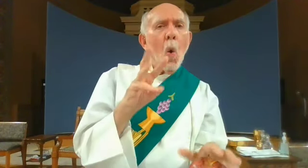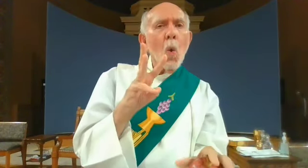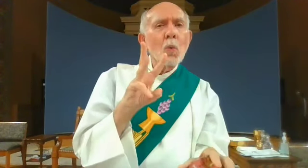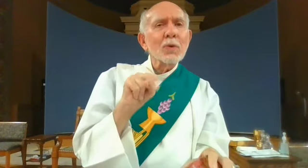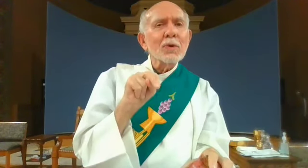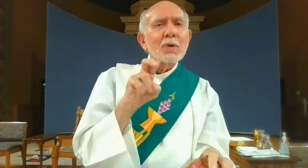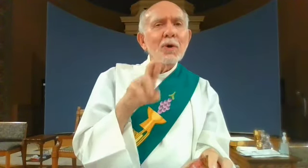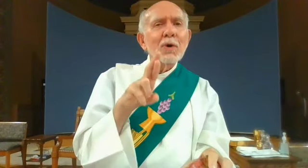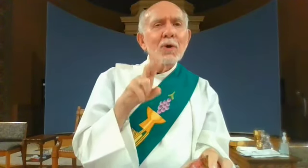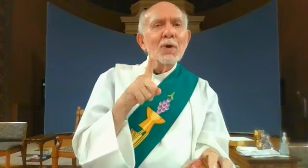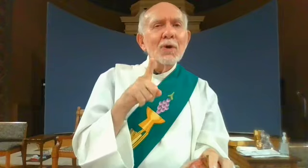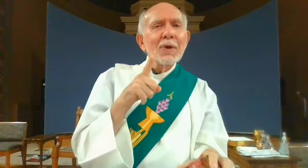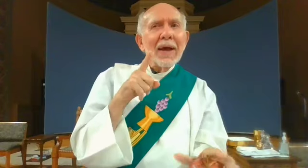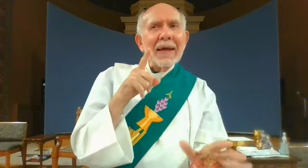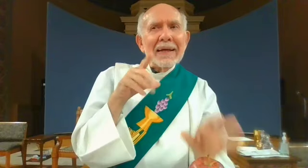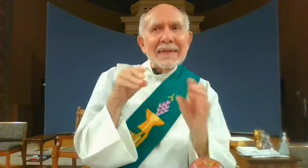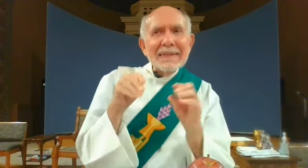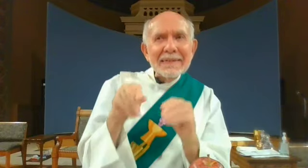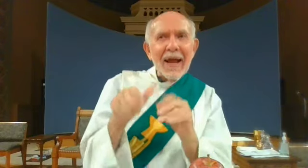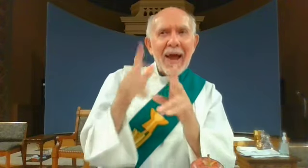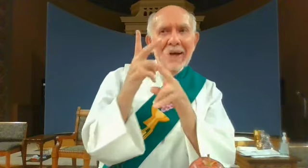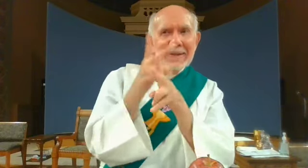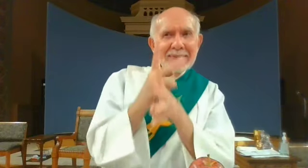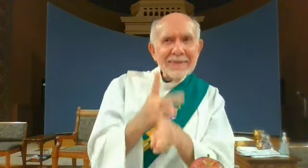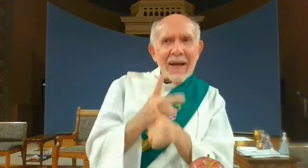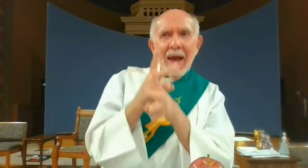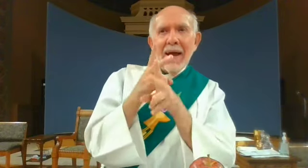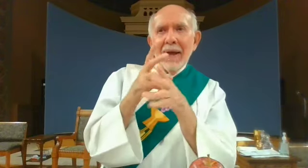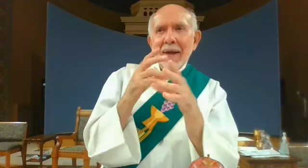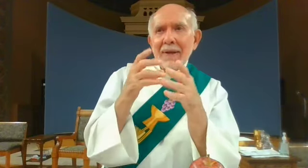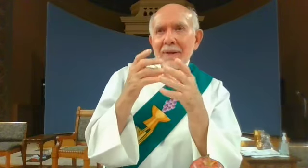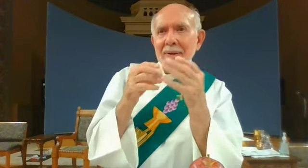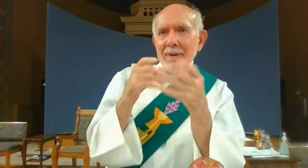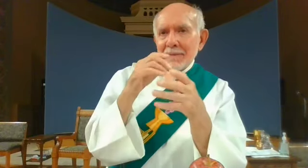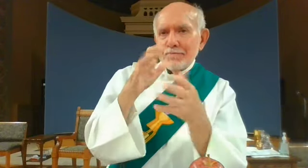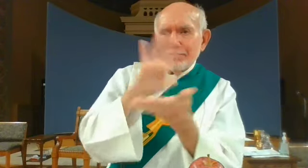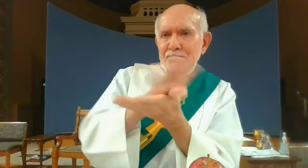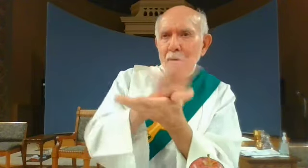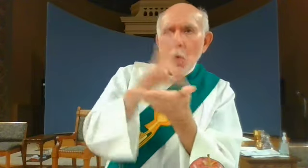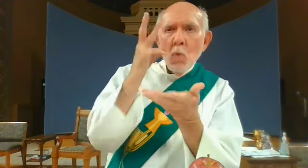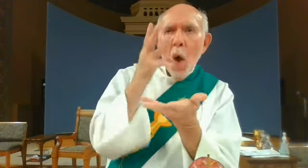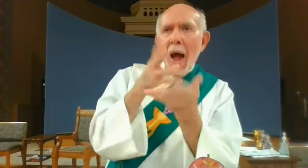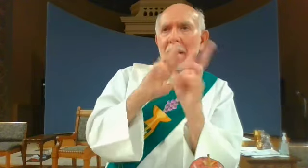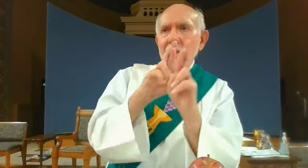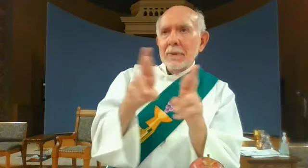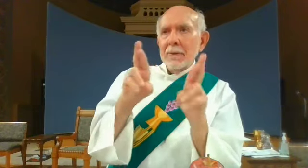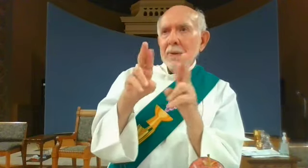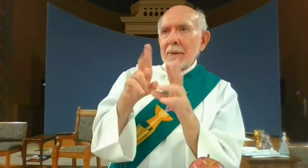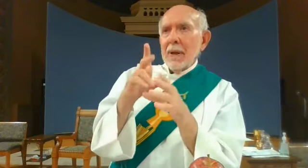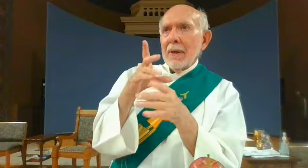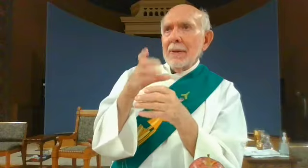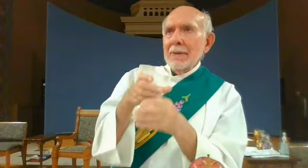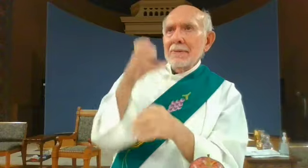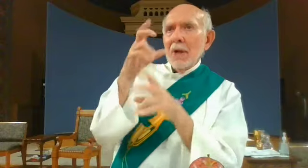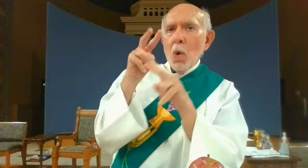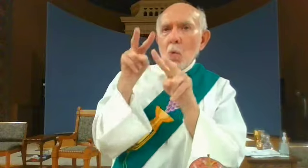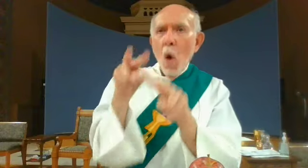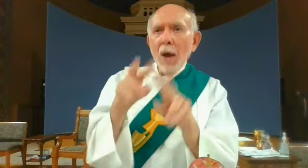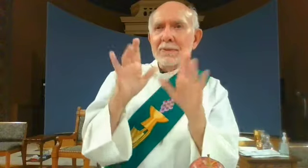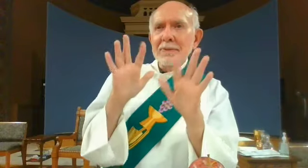shows the owner carefully preparing to make wine watching